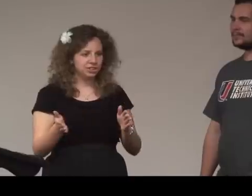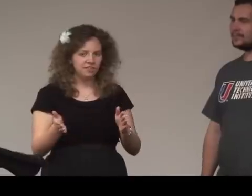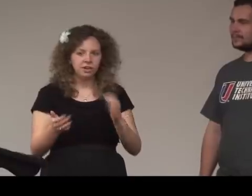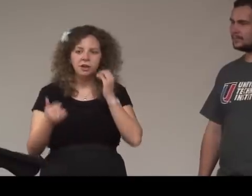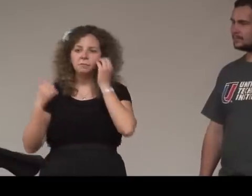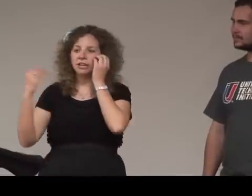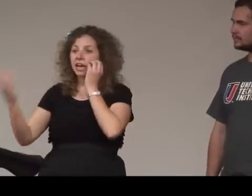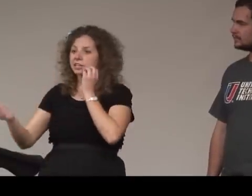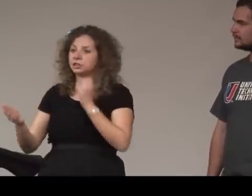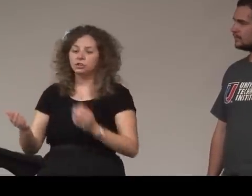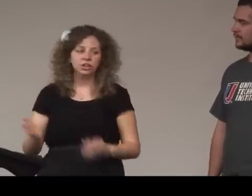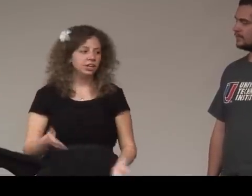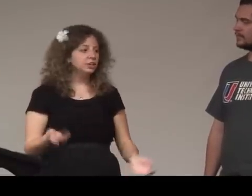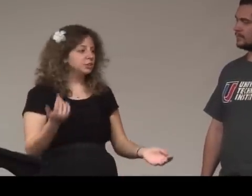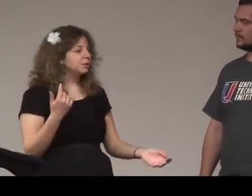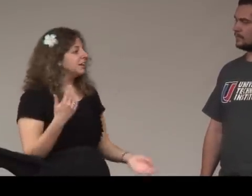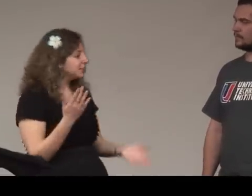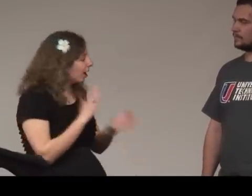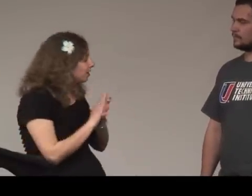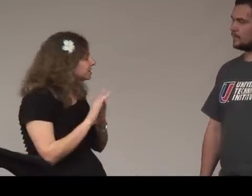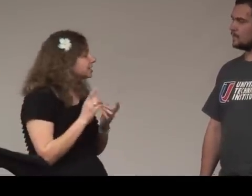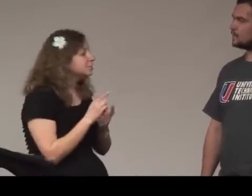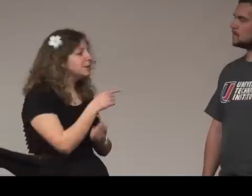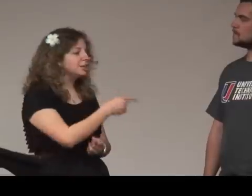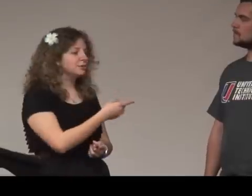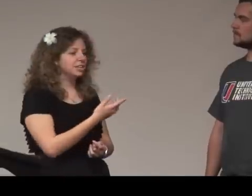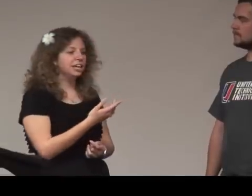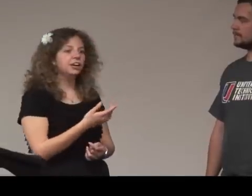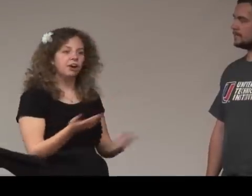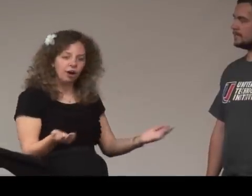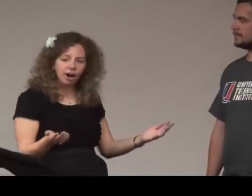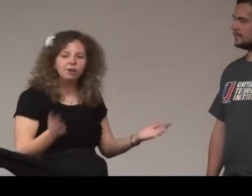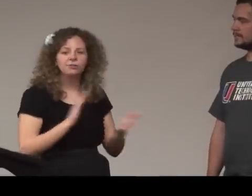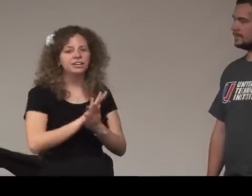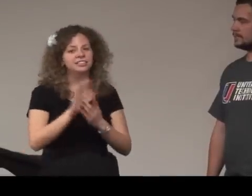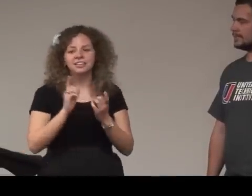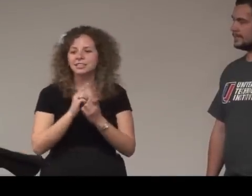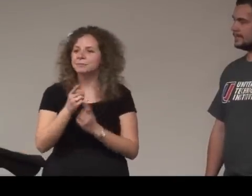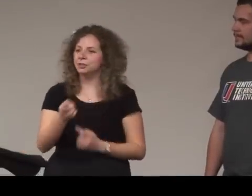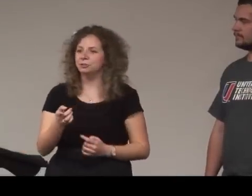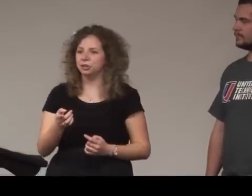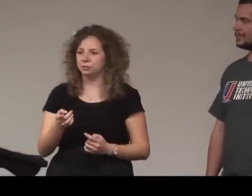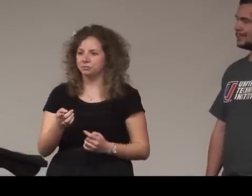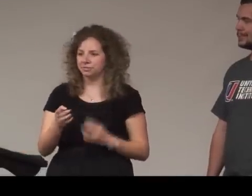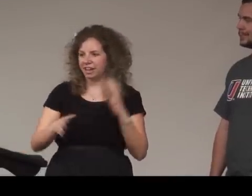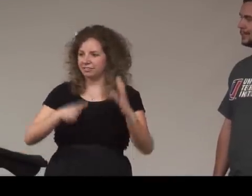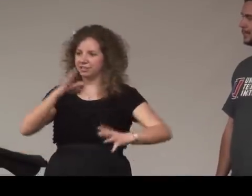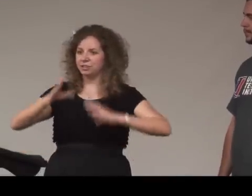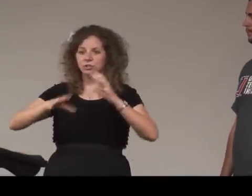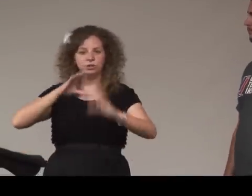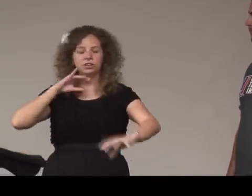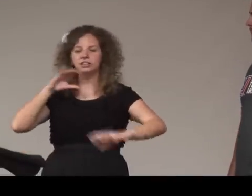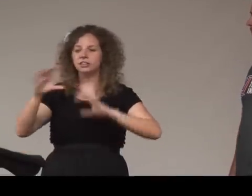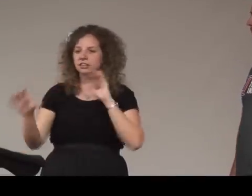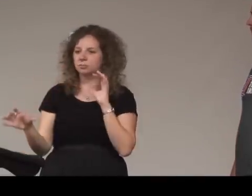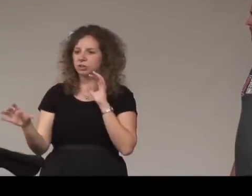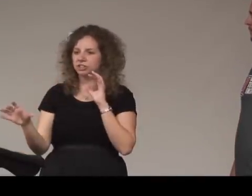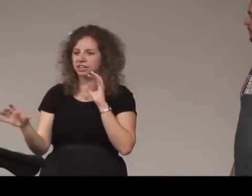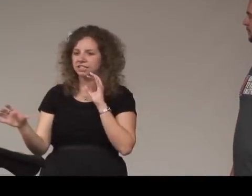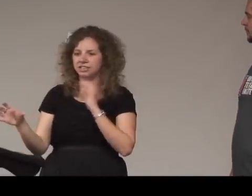yourself but yeah so you could so when I said oh it's nice to meet you then he could go oh it's nice to meet you too okay so you can personalize